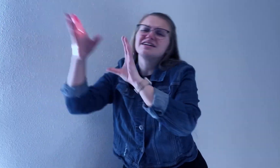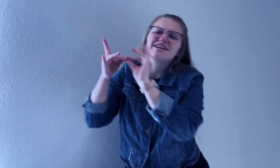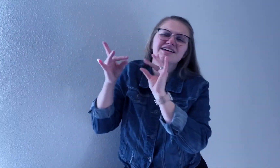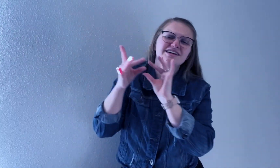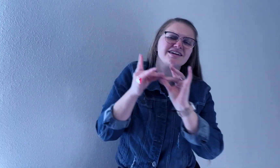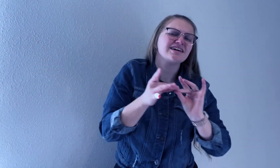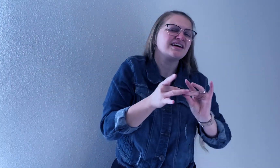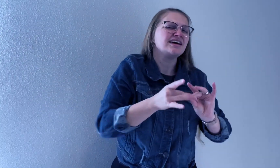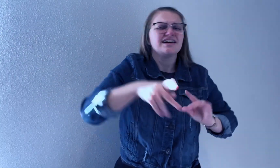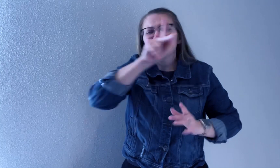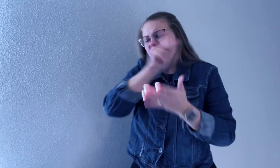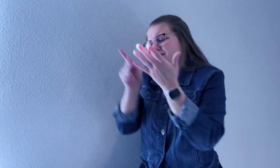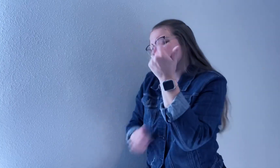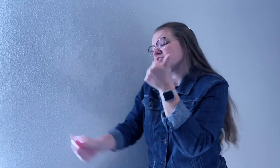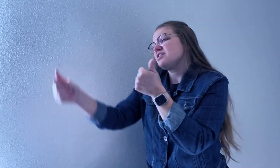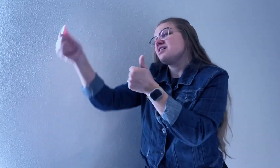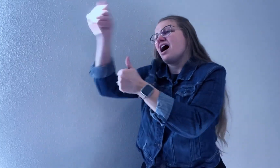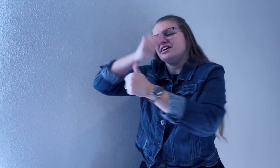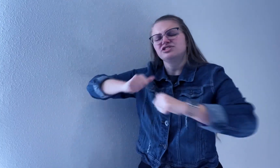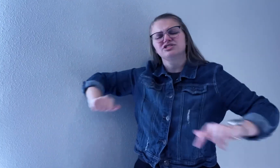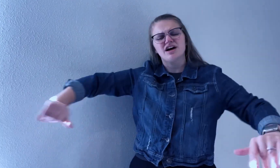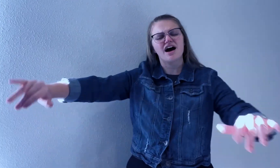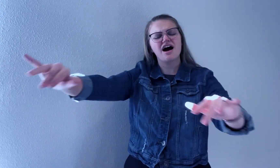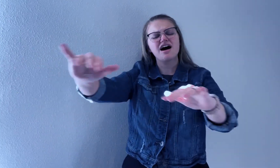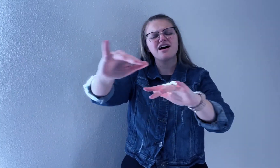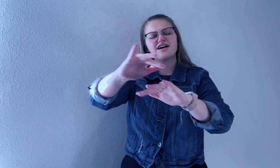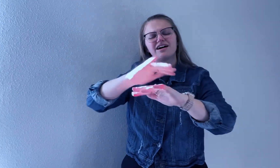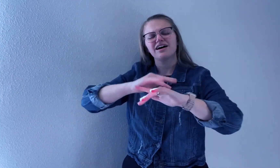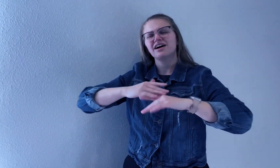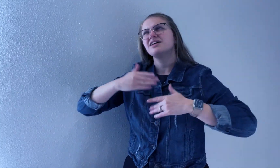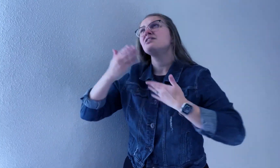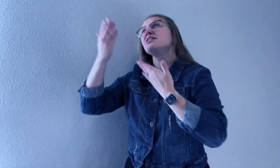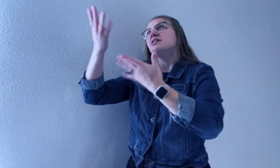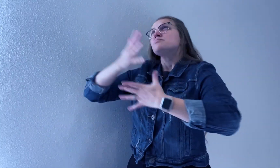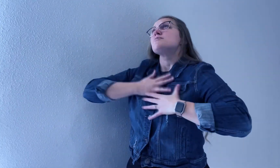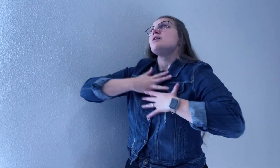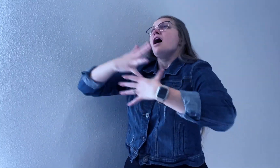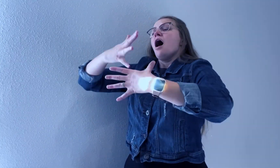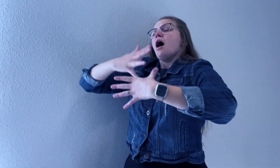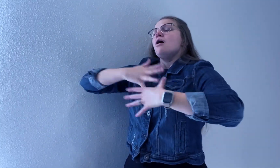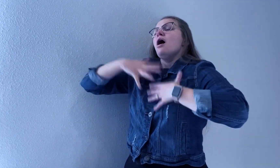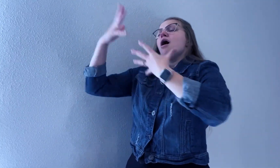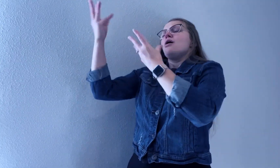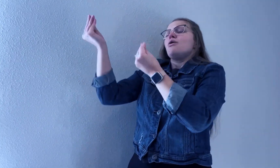of creation, breathe upon me